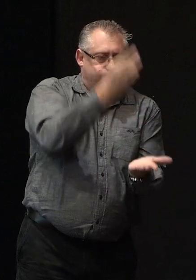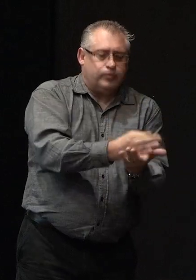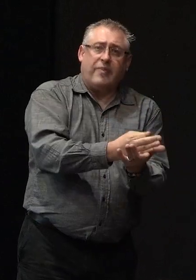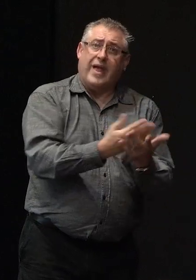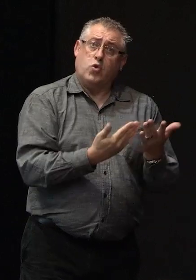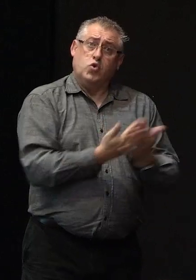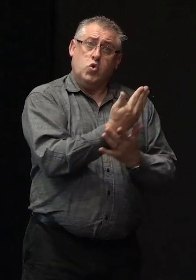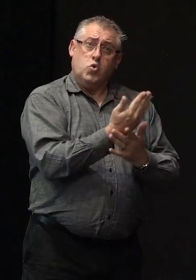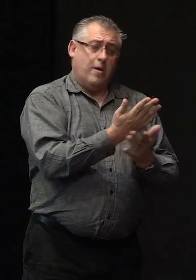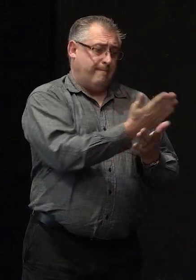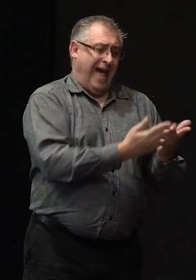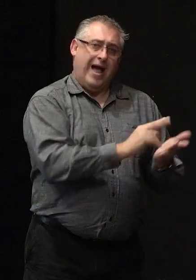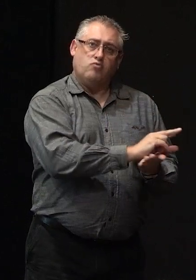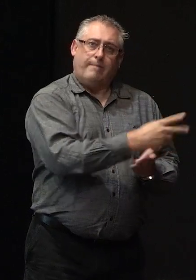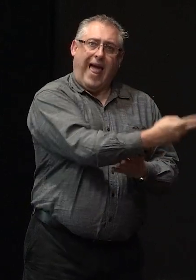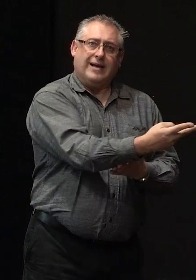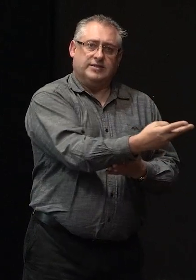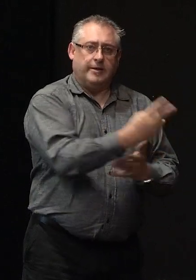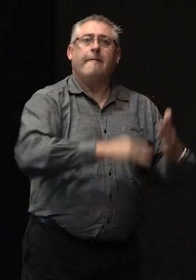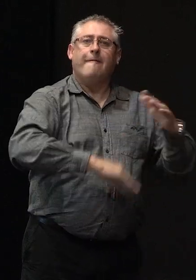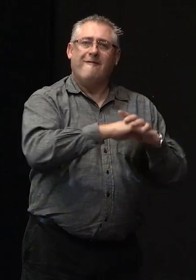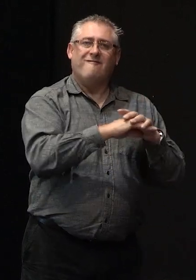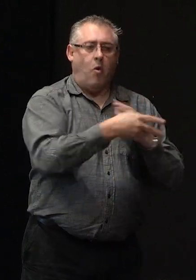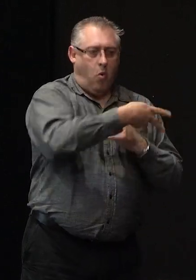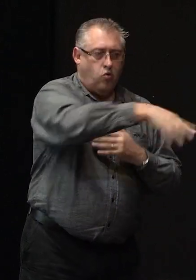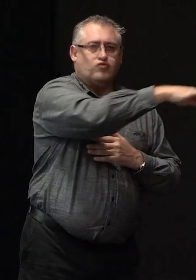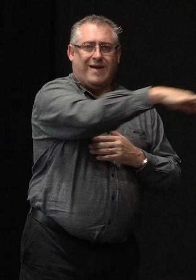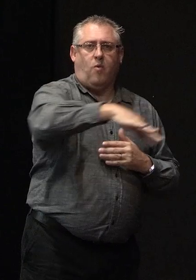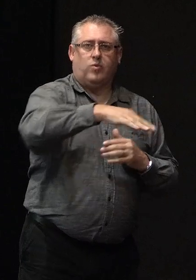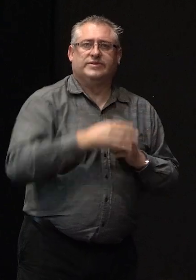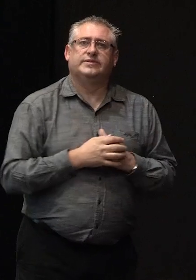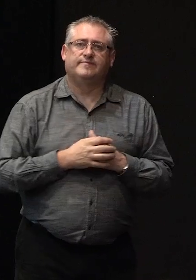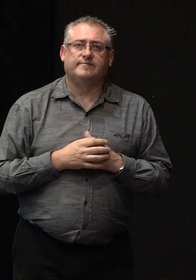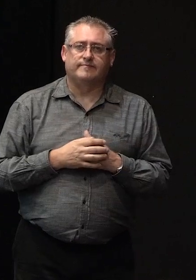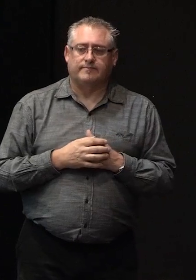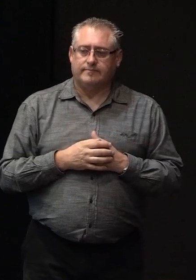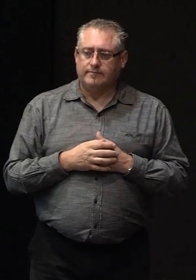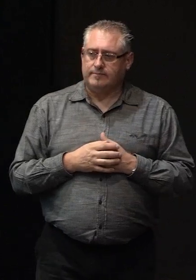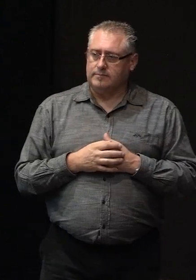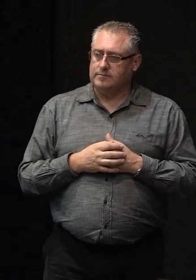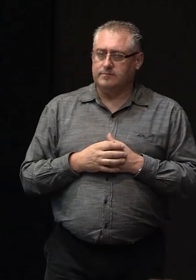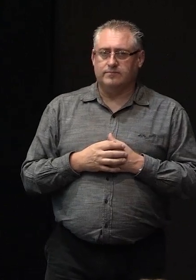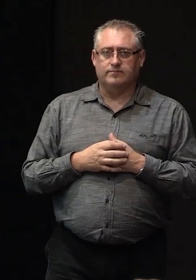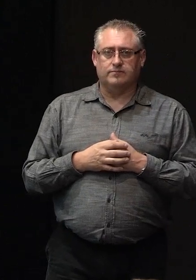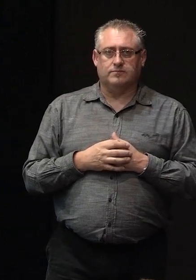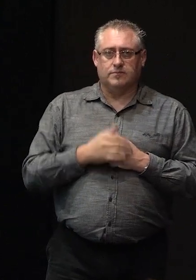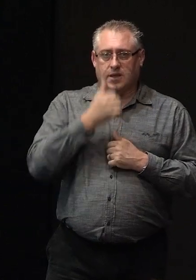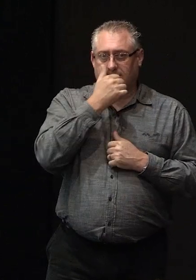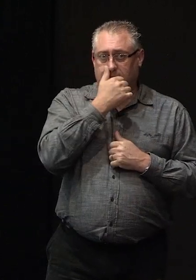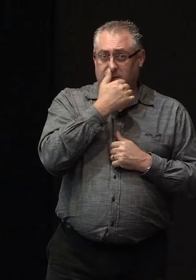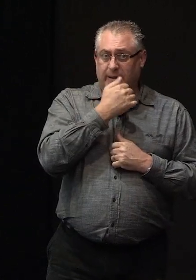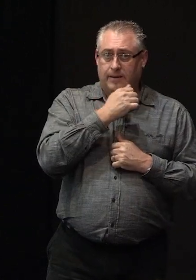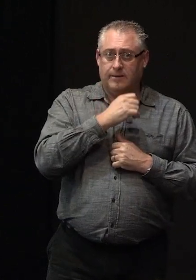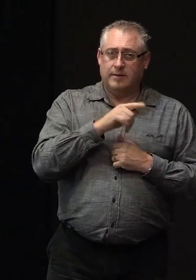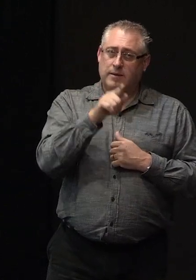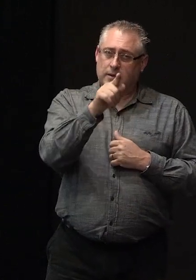replaced will be fully reinforced so you know yeah that's good though it's just